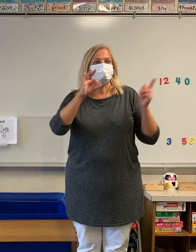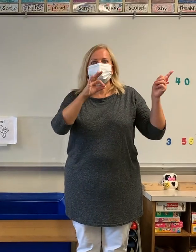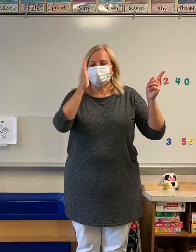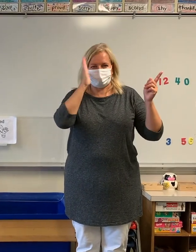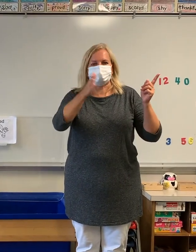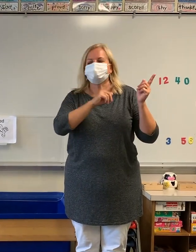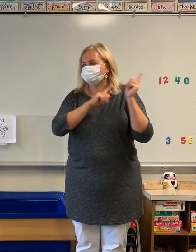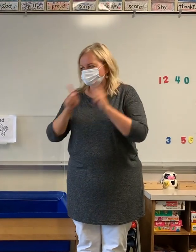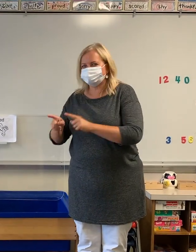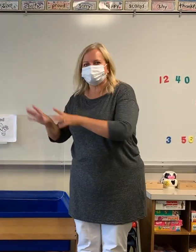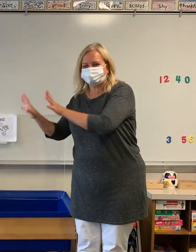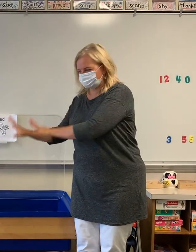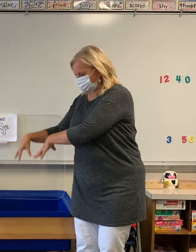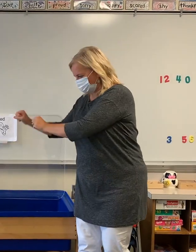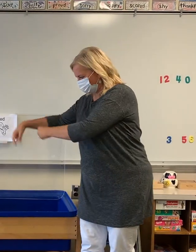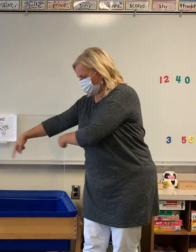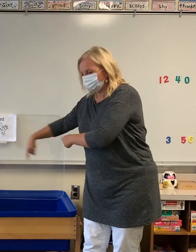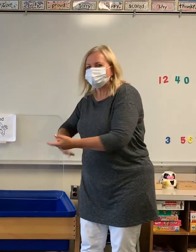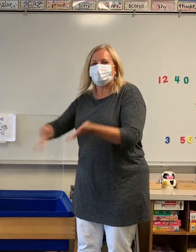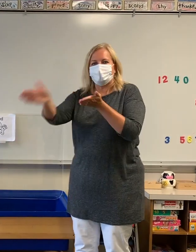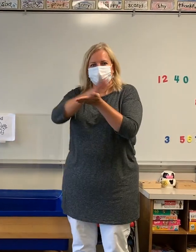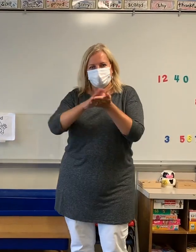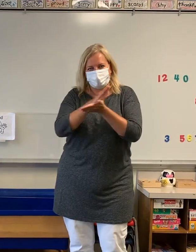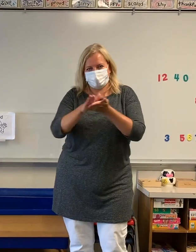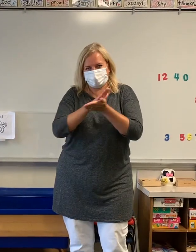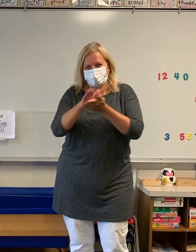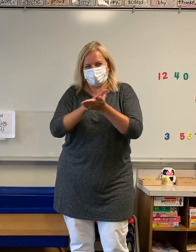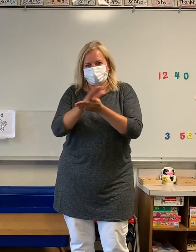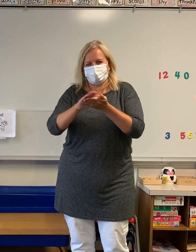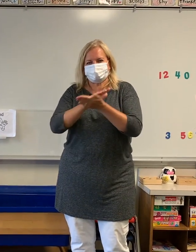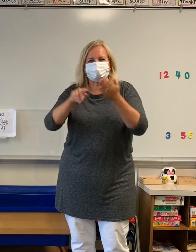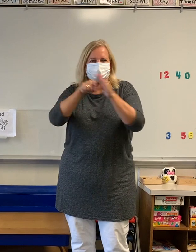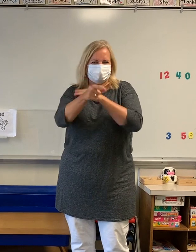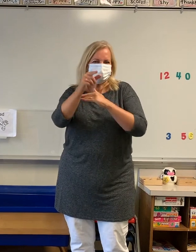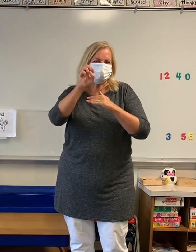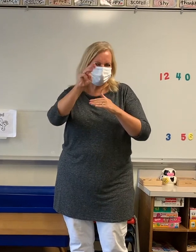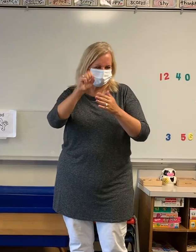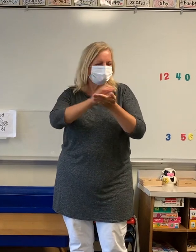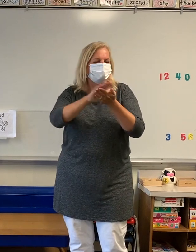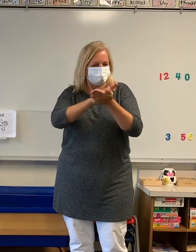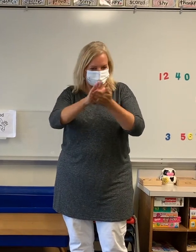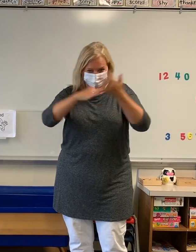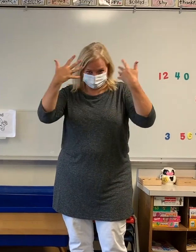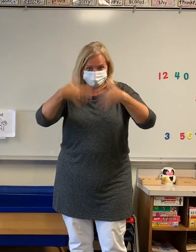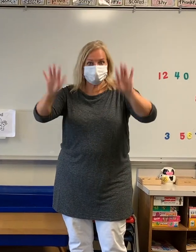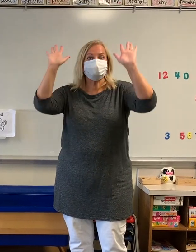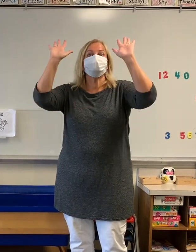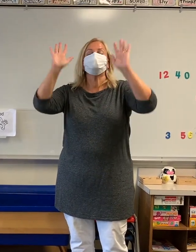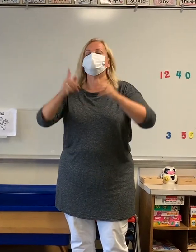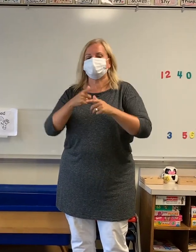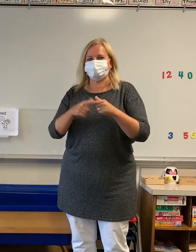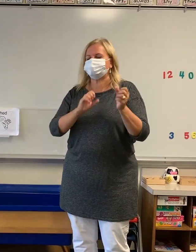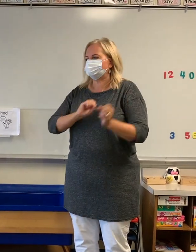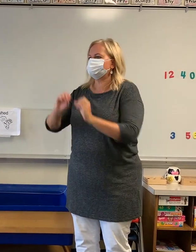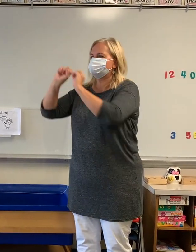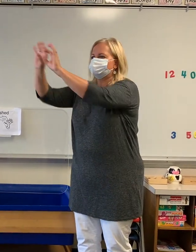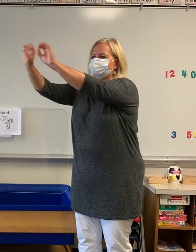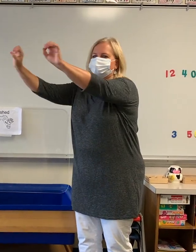The staff will then come, take the toys from the finished bin, and sanitize them to kill all the germs before